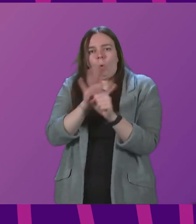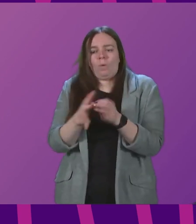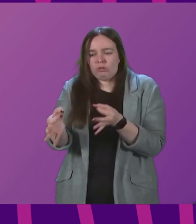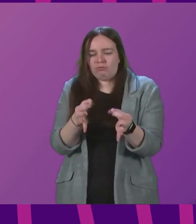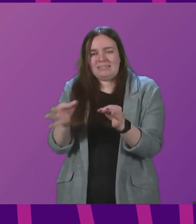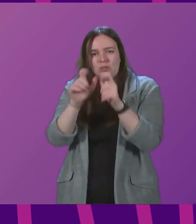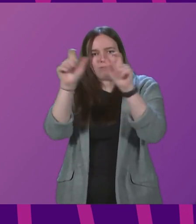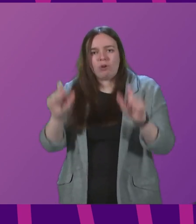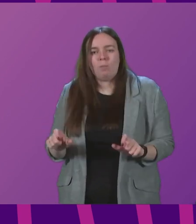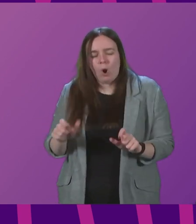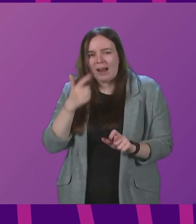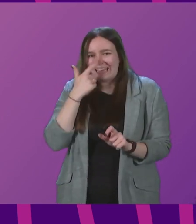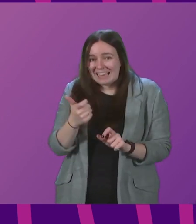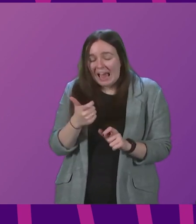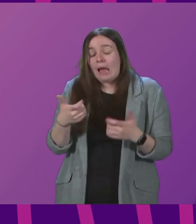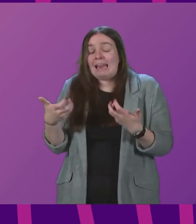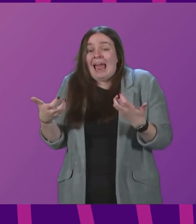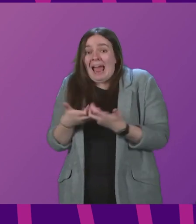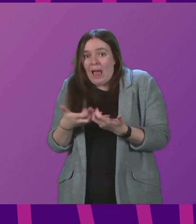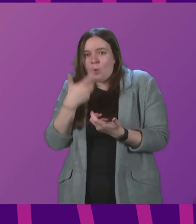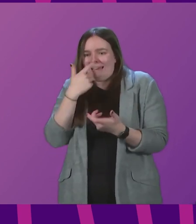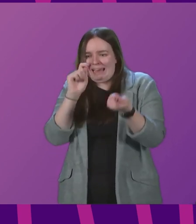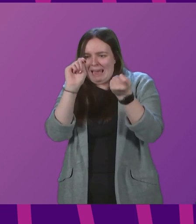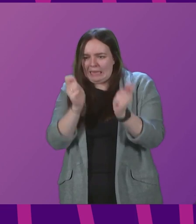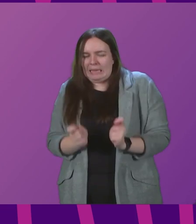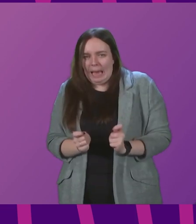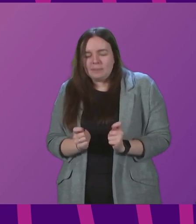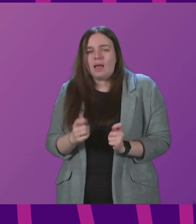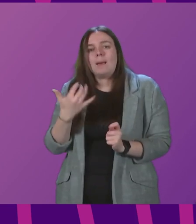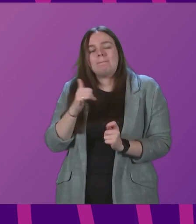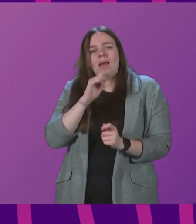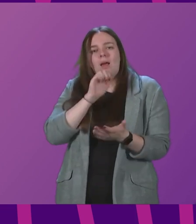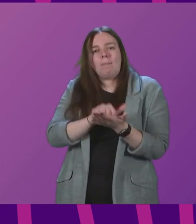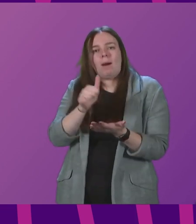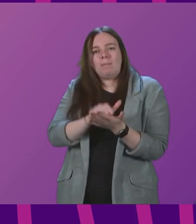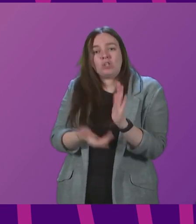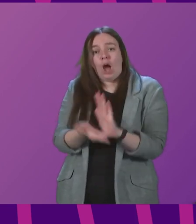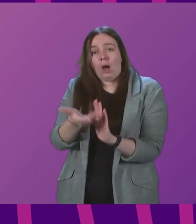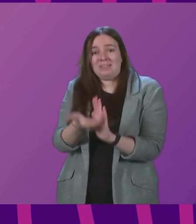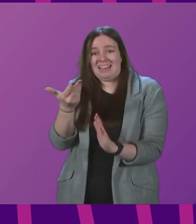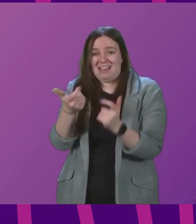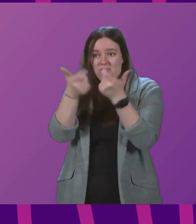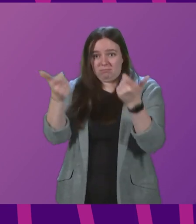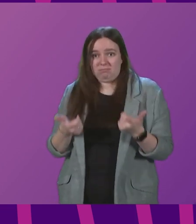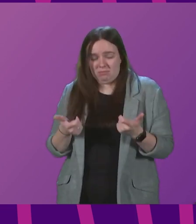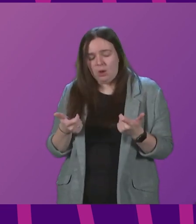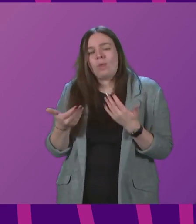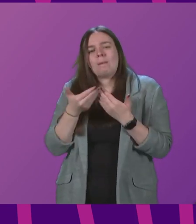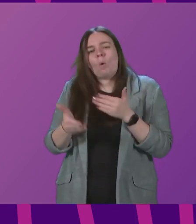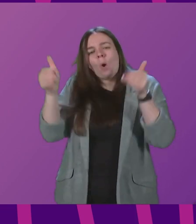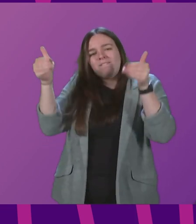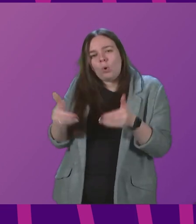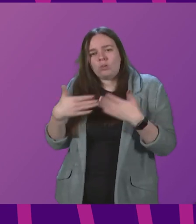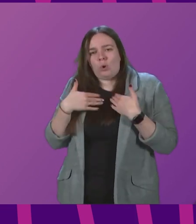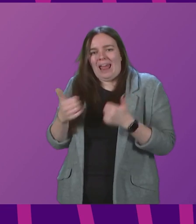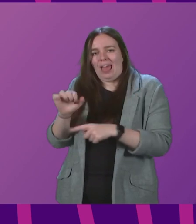framework can be and how it can be adapted. We may publish an updated version of this with more of a focus on